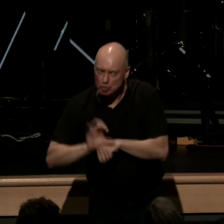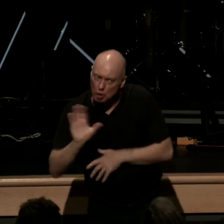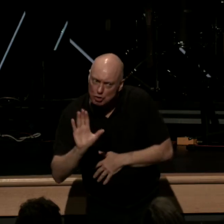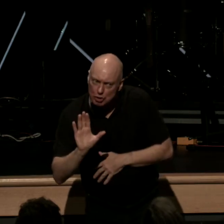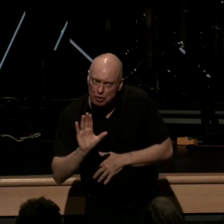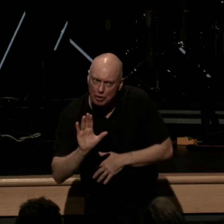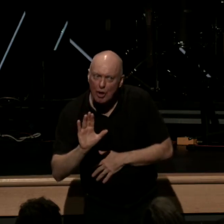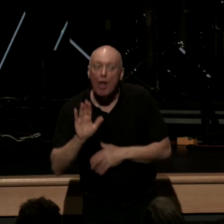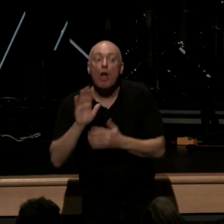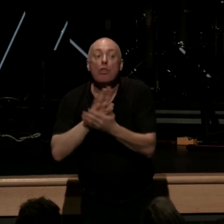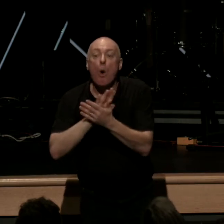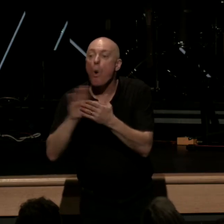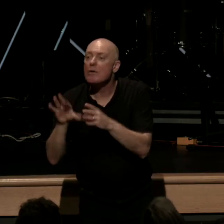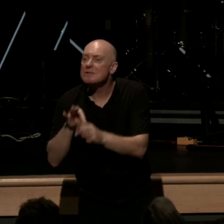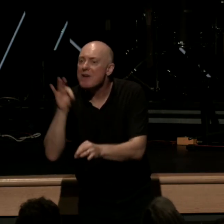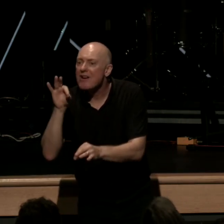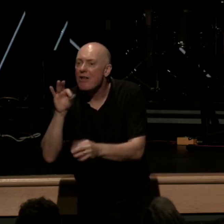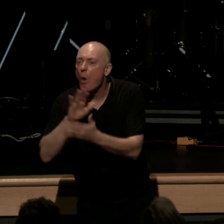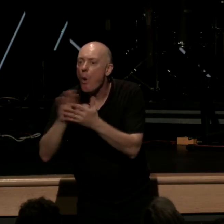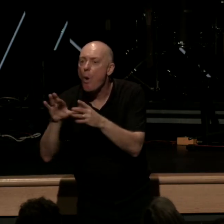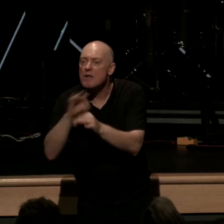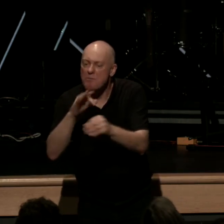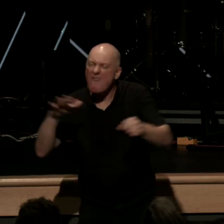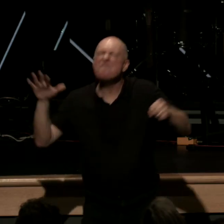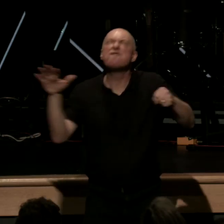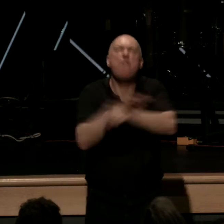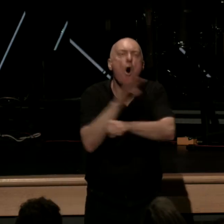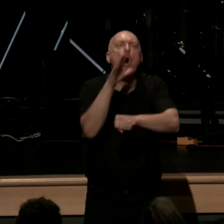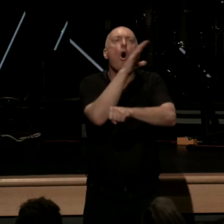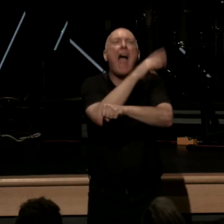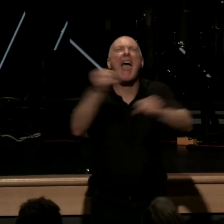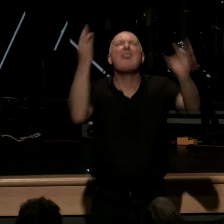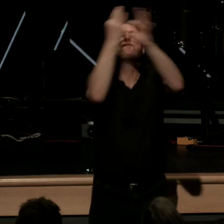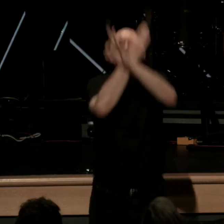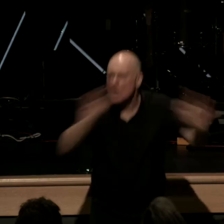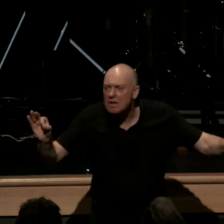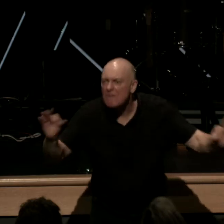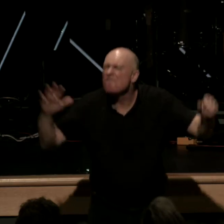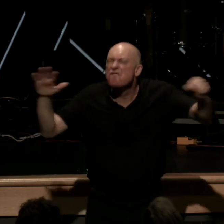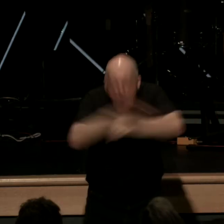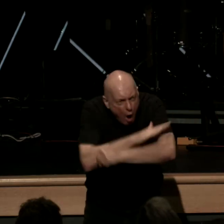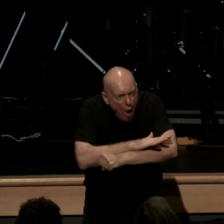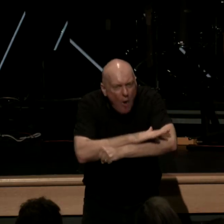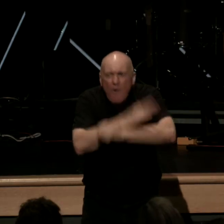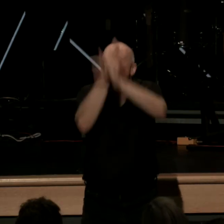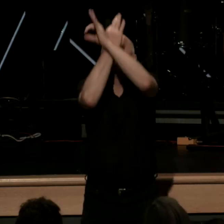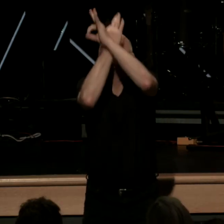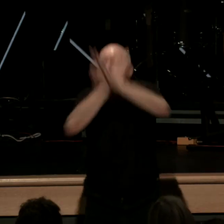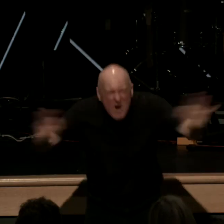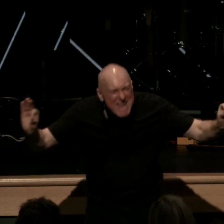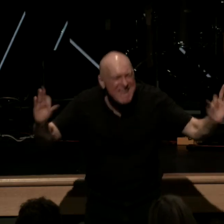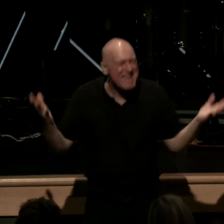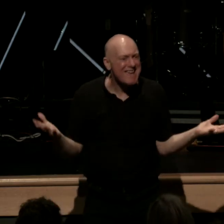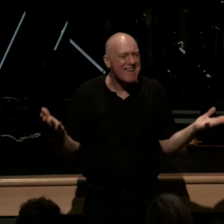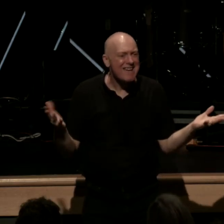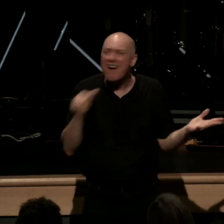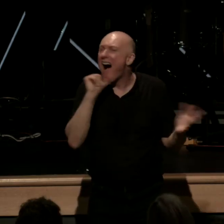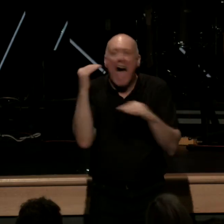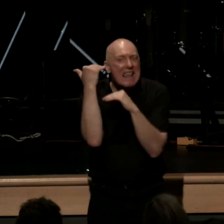spirit salvation holy spirit full and free full free with its unlimited guarantee of